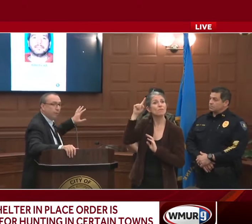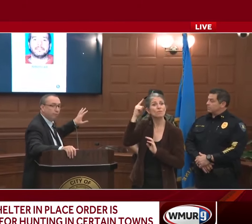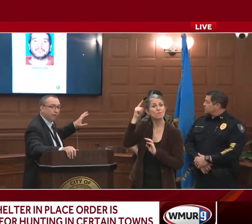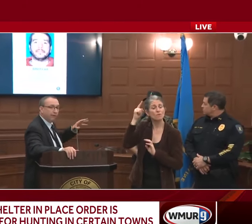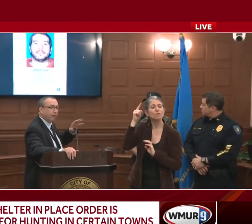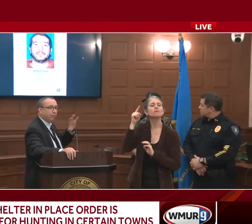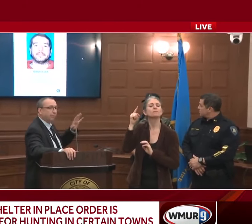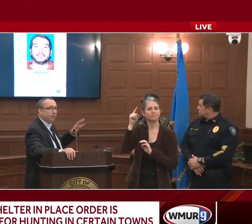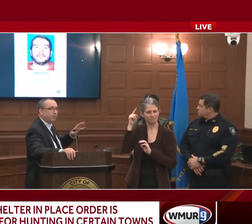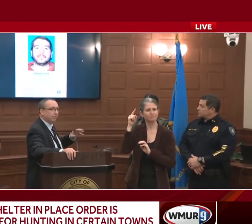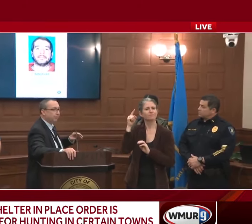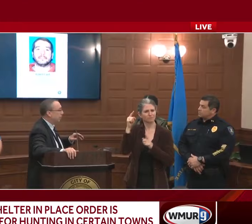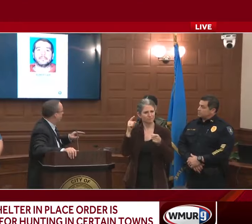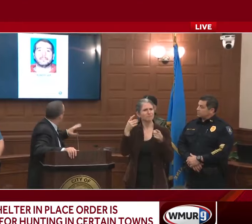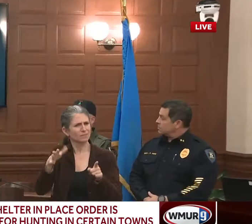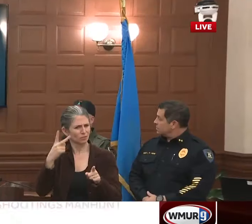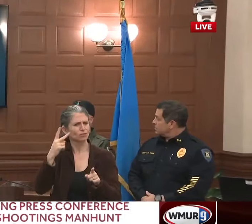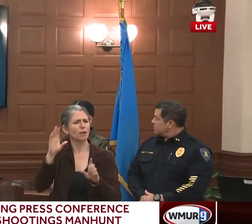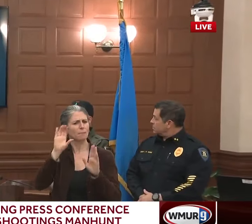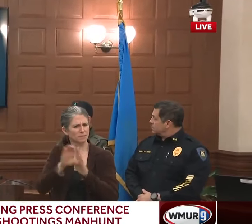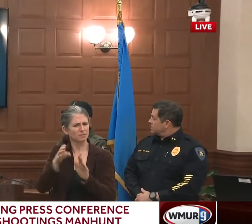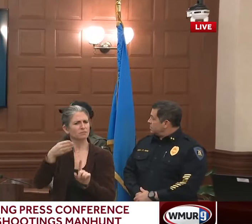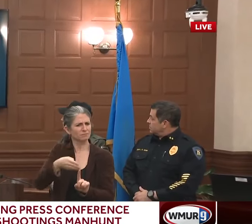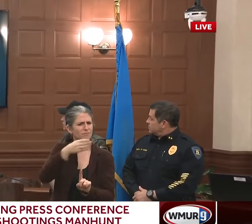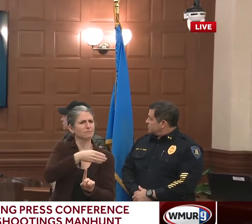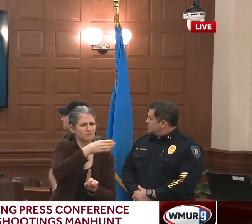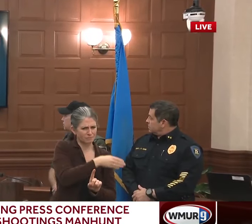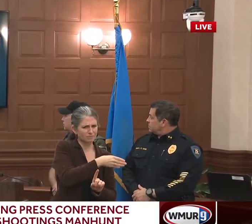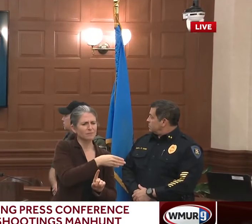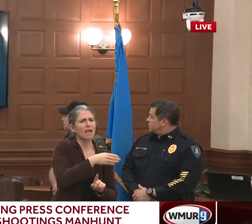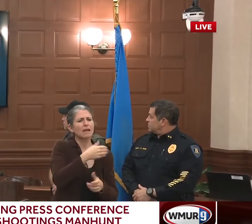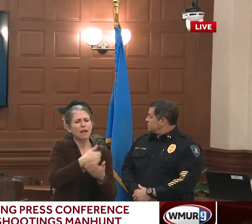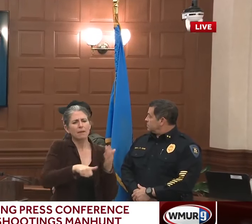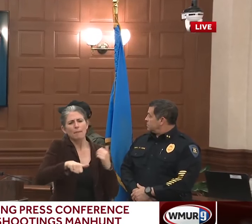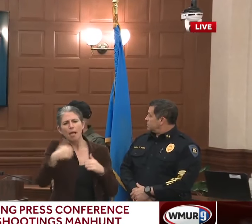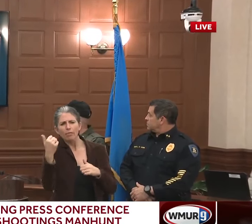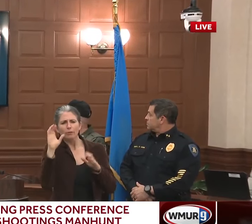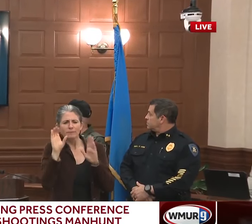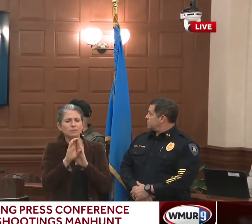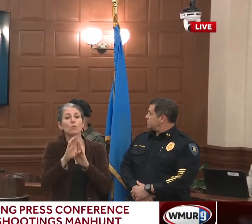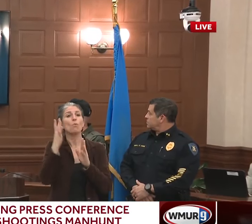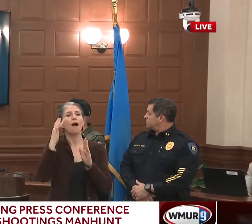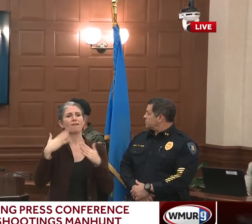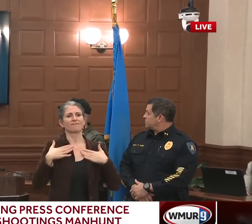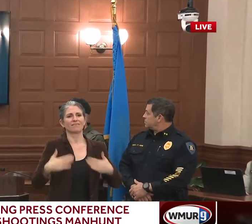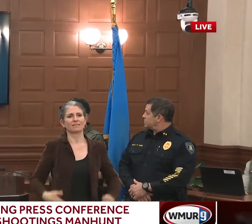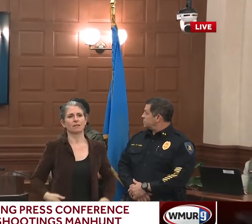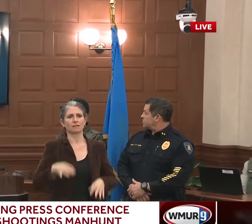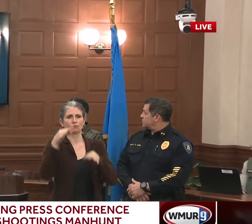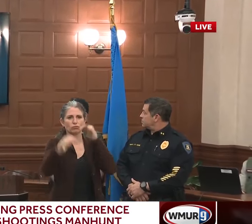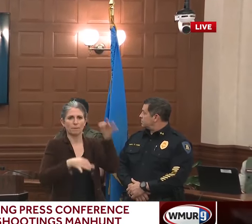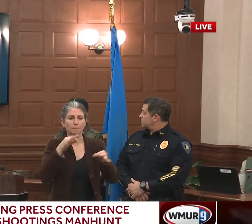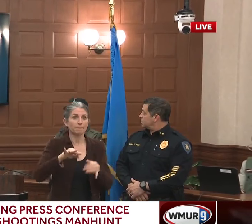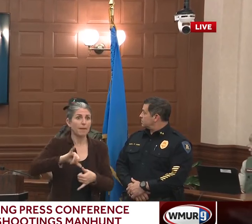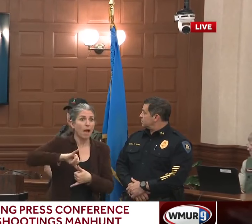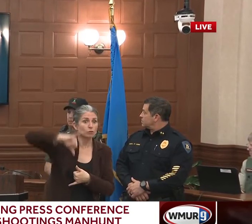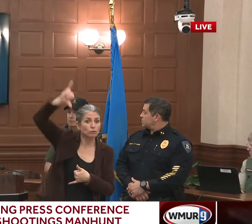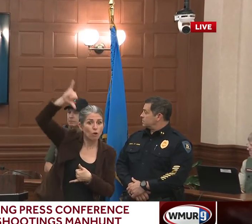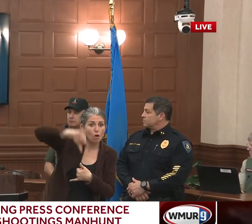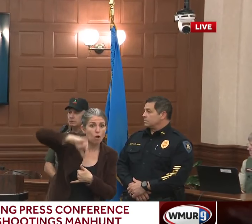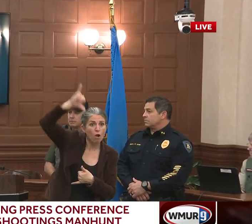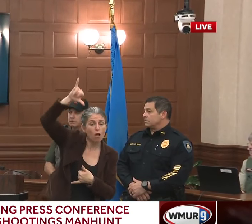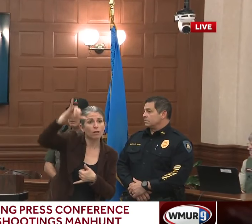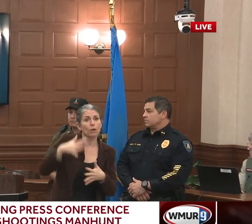seen that photo, and you have a bunch of different photos. This, in fact, has more of the physical description of his height and weight and his more